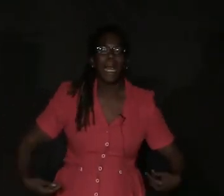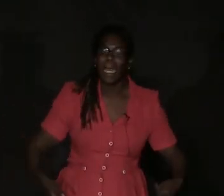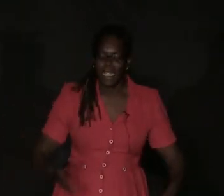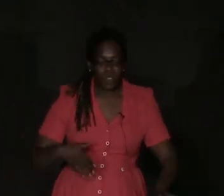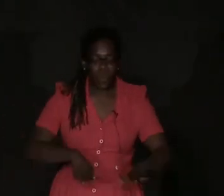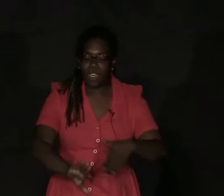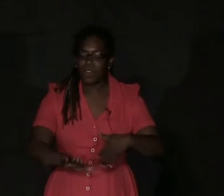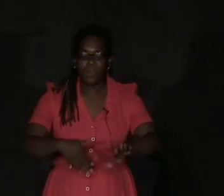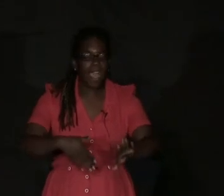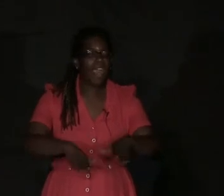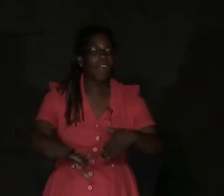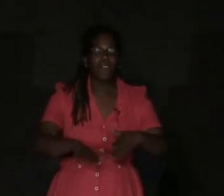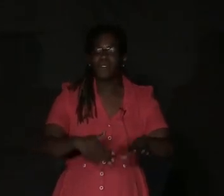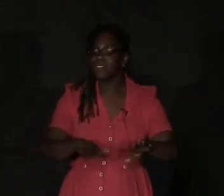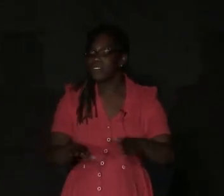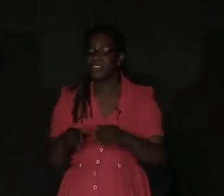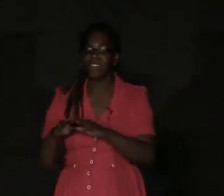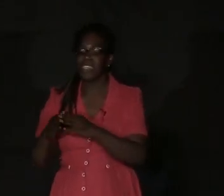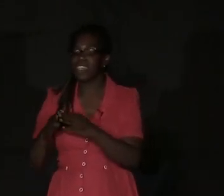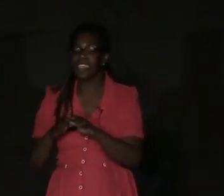He's walking around the city.